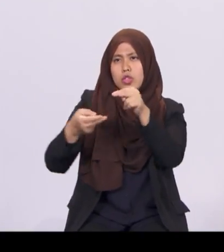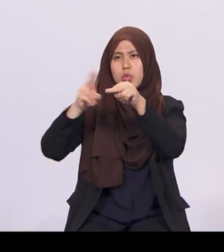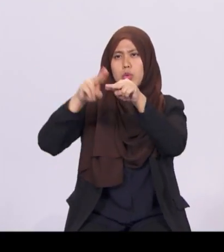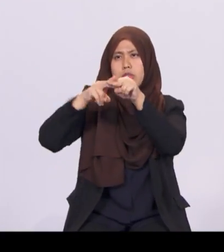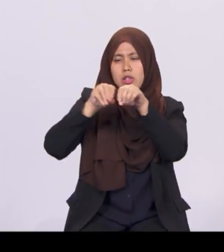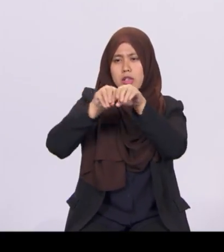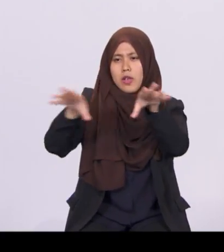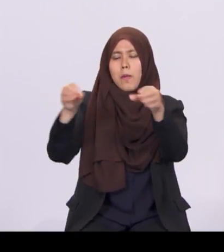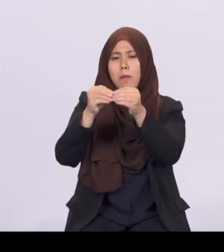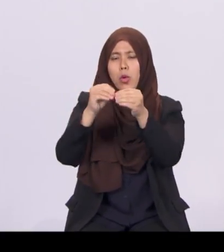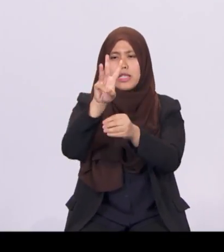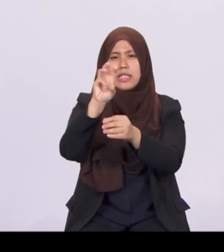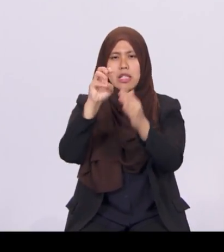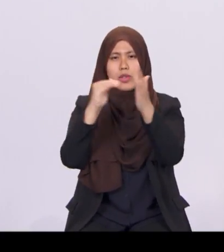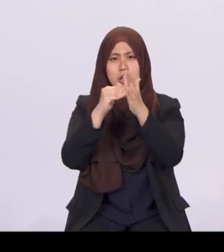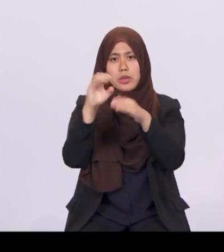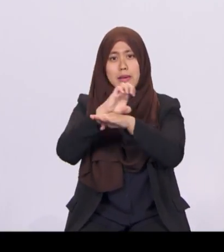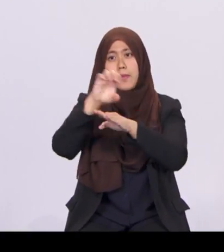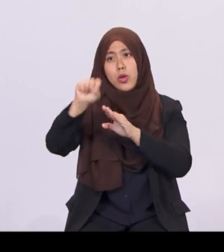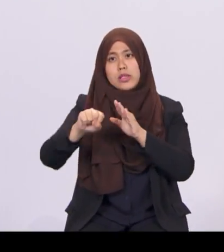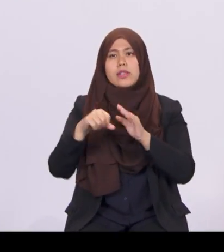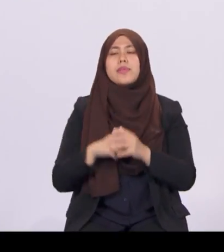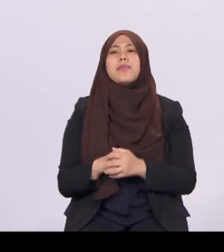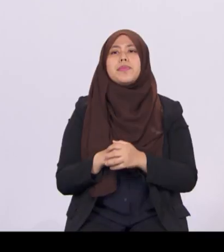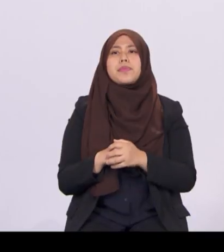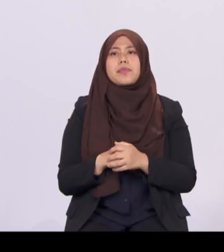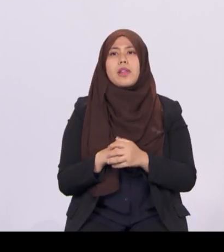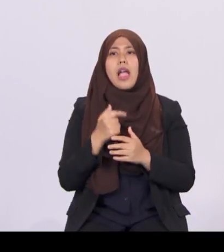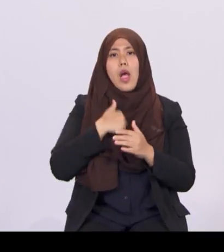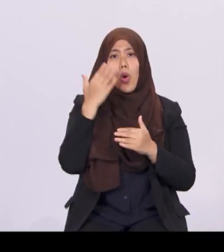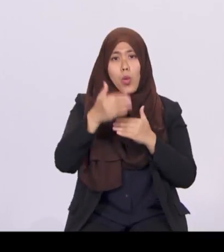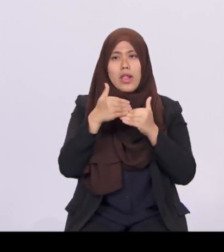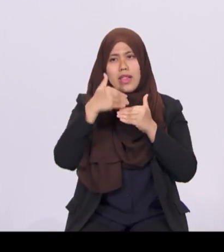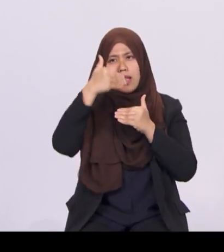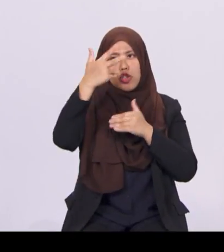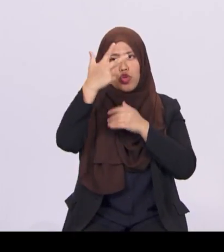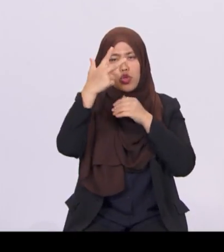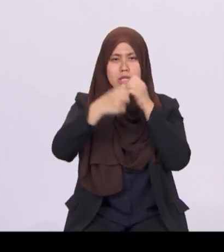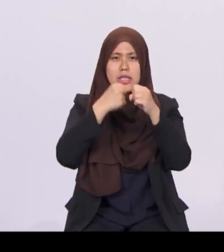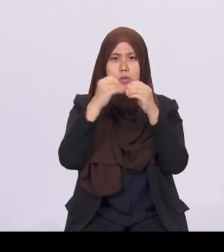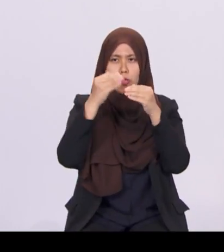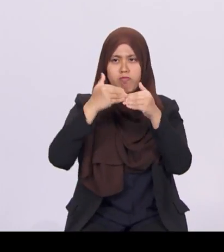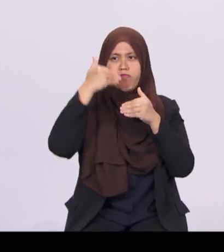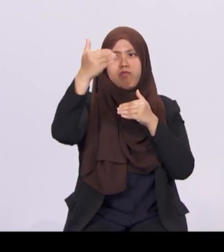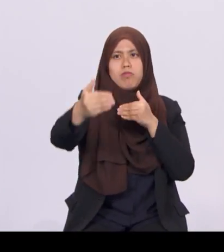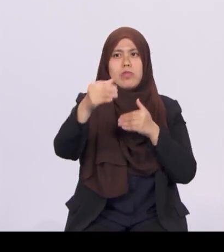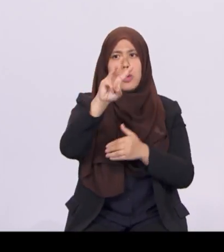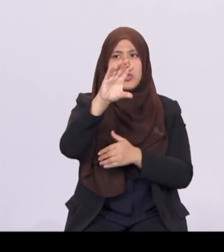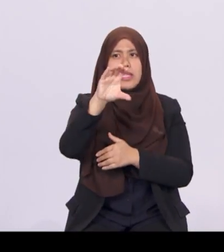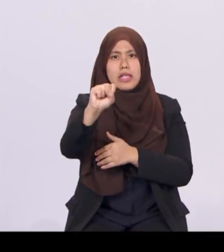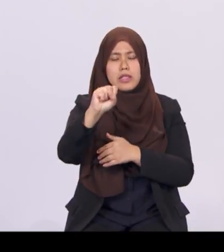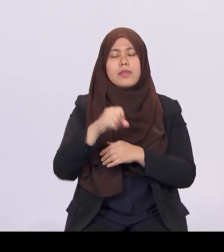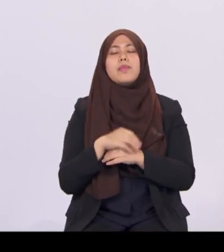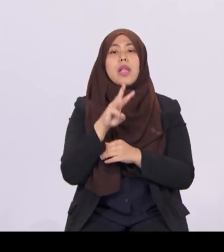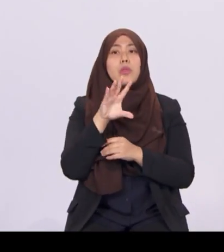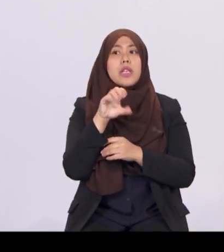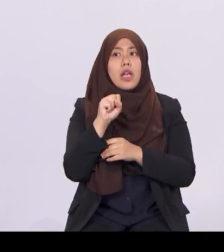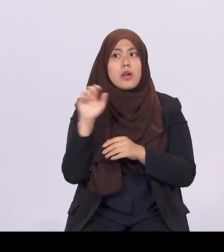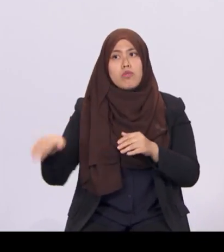I will extend the WCS for three more years. The WCS will provide 20% co-funding for 2018,